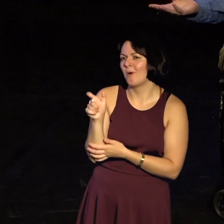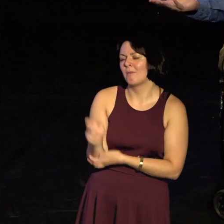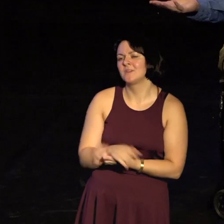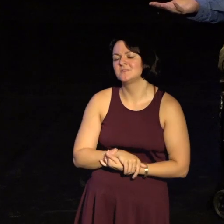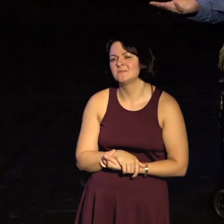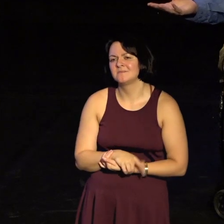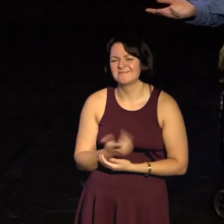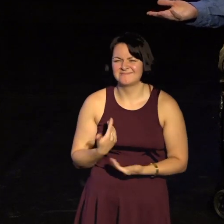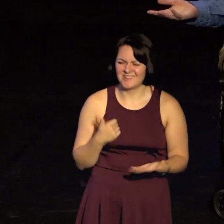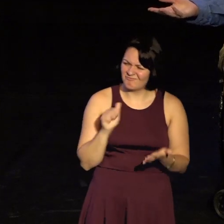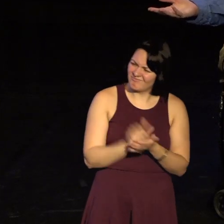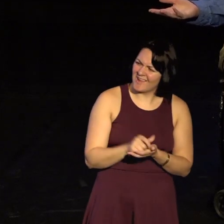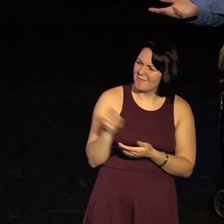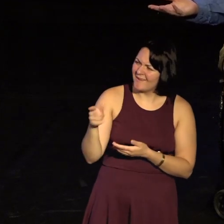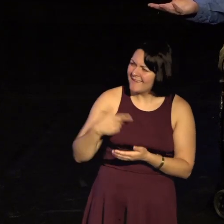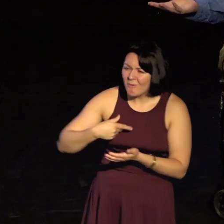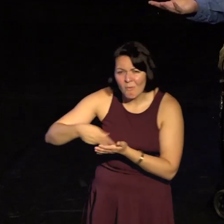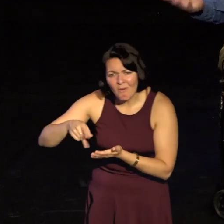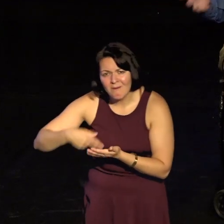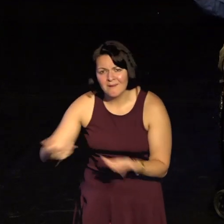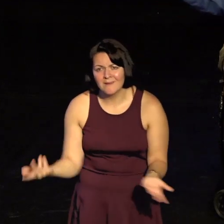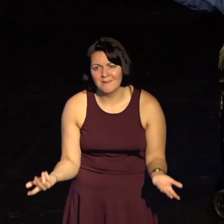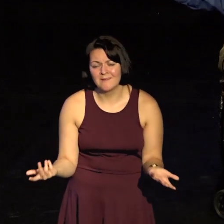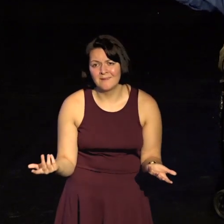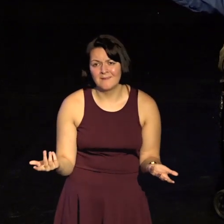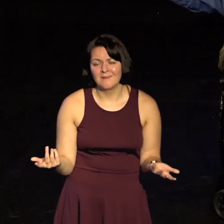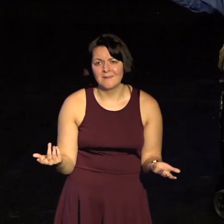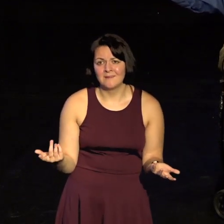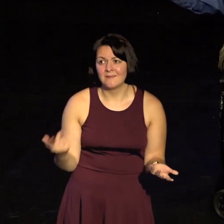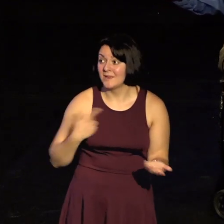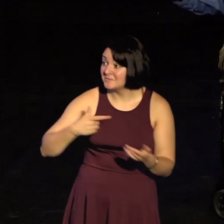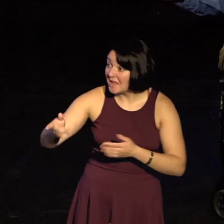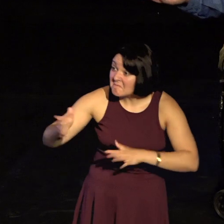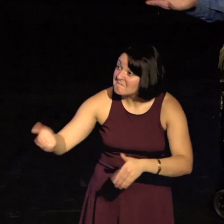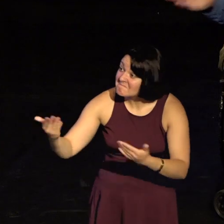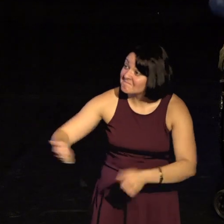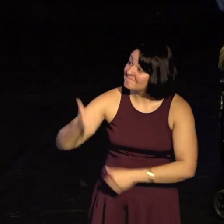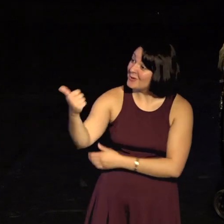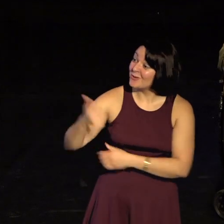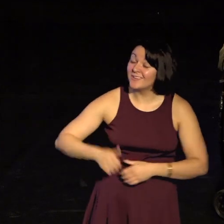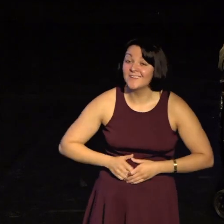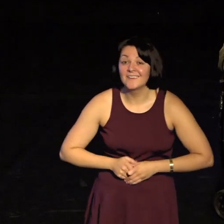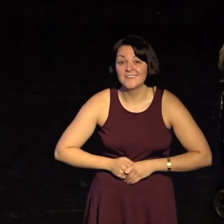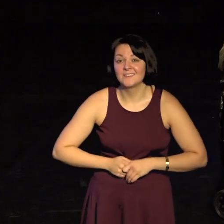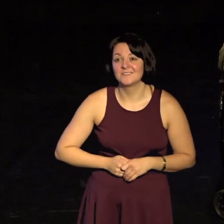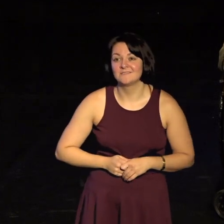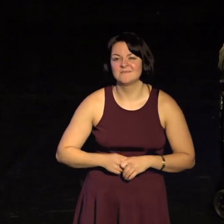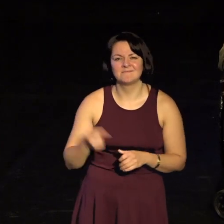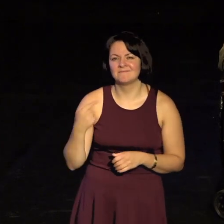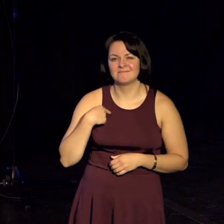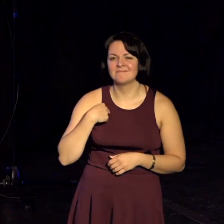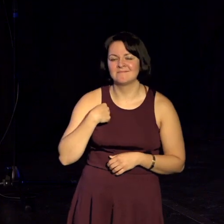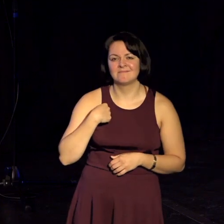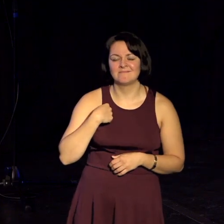Right? He's walking. I should be like, way to go, dude. But, you know, when I thought about